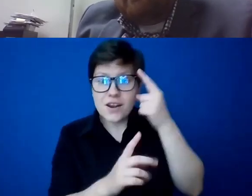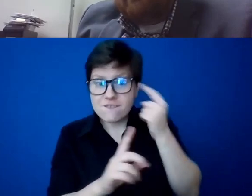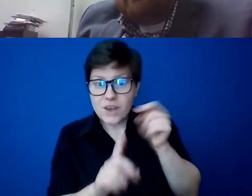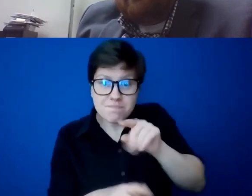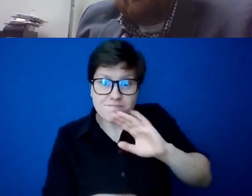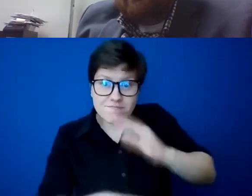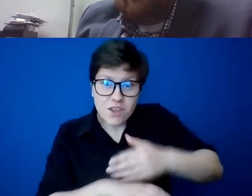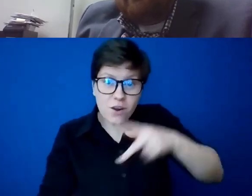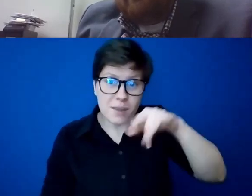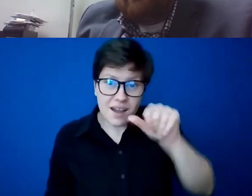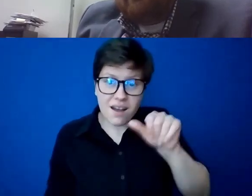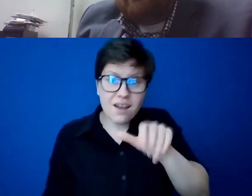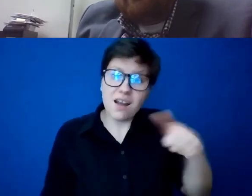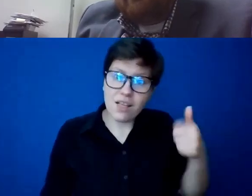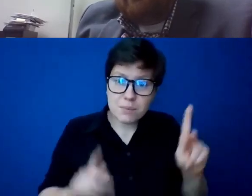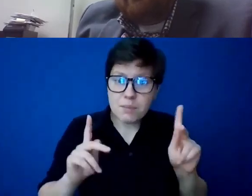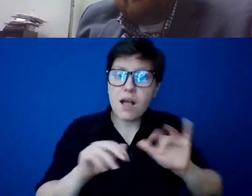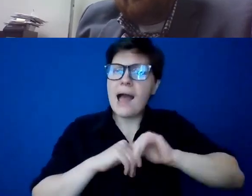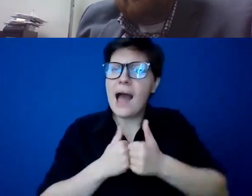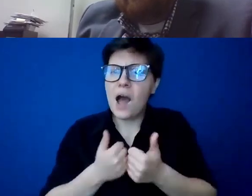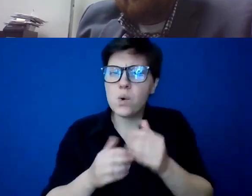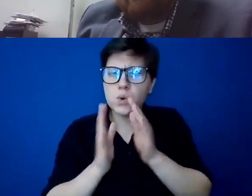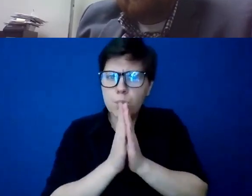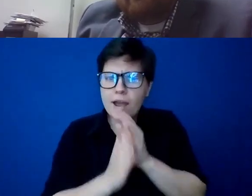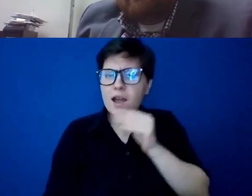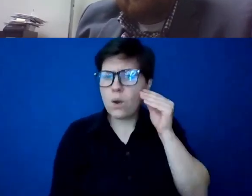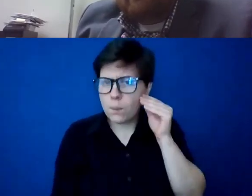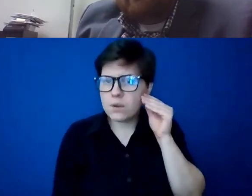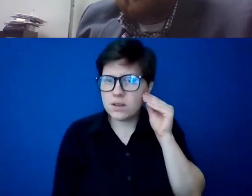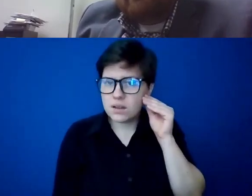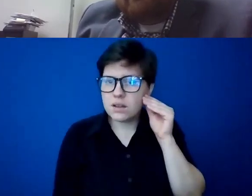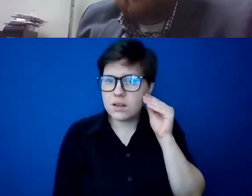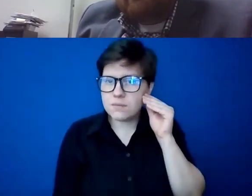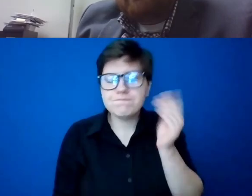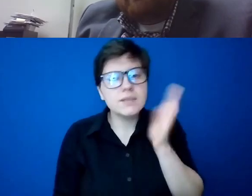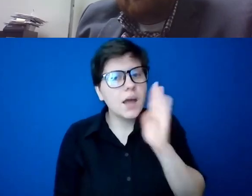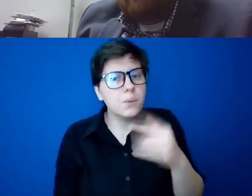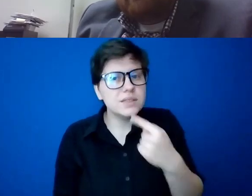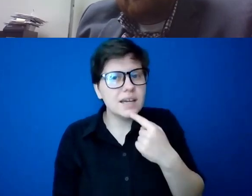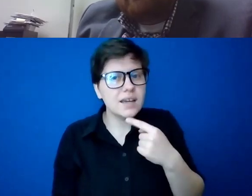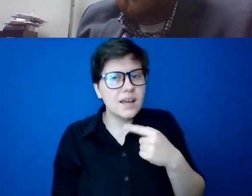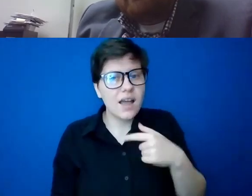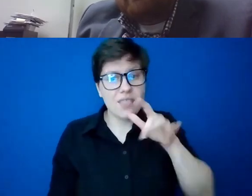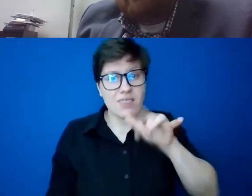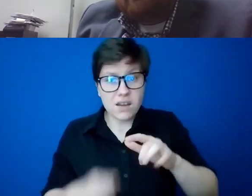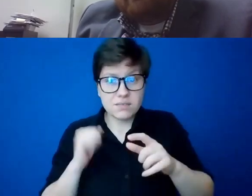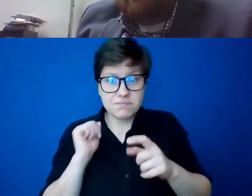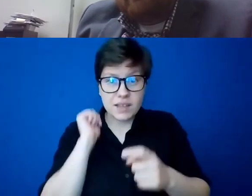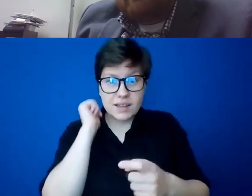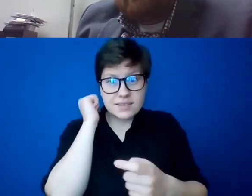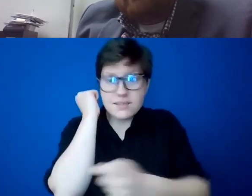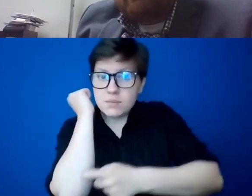uh, the way in which we pray at home. Um, but I, I would say we have to resist the temptation that somehow,